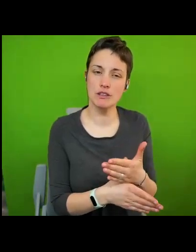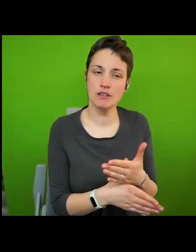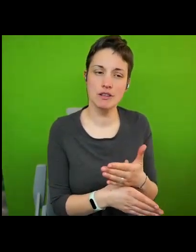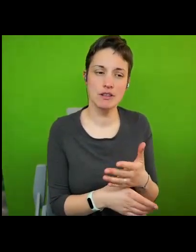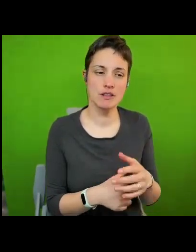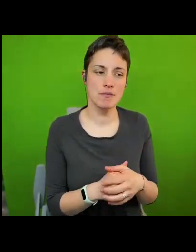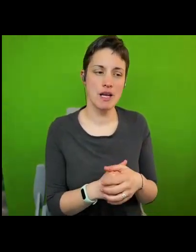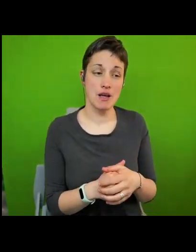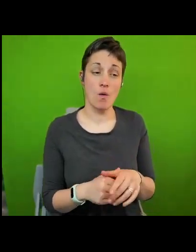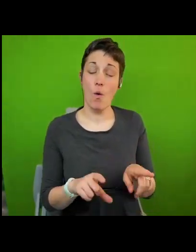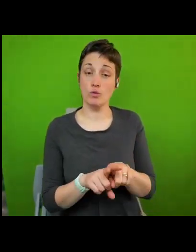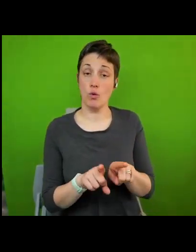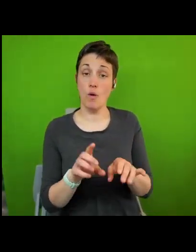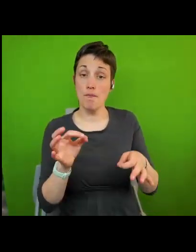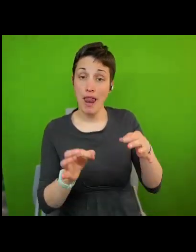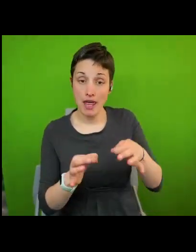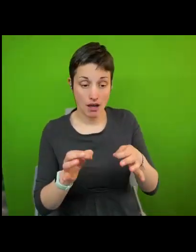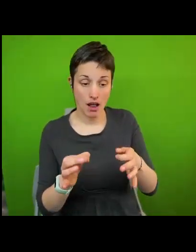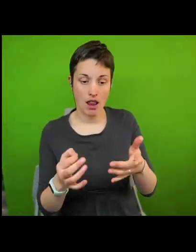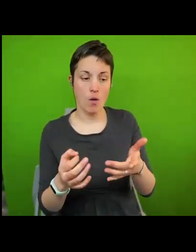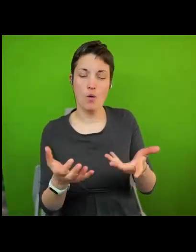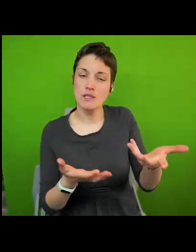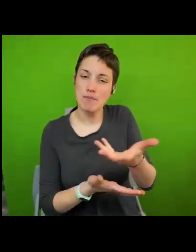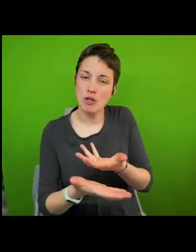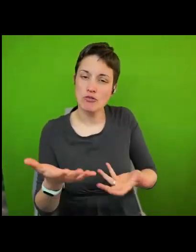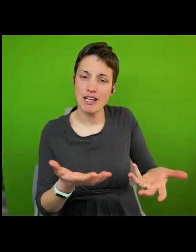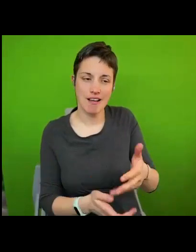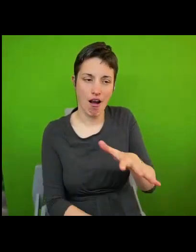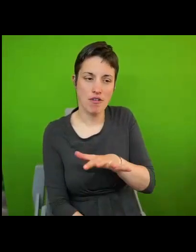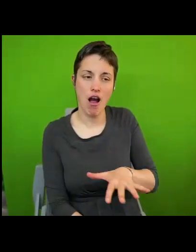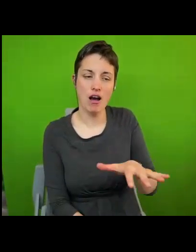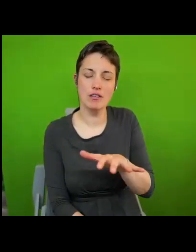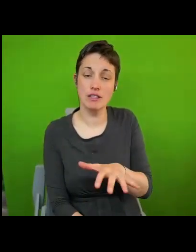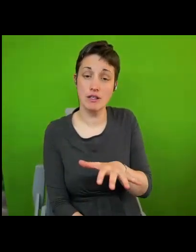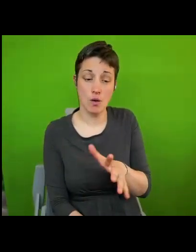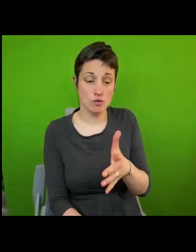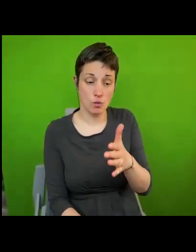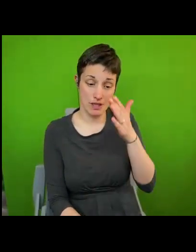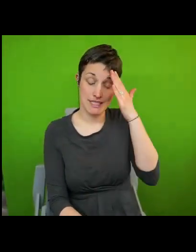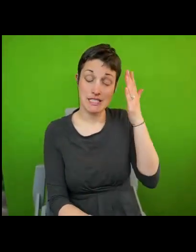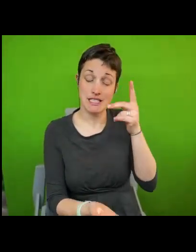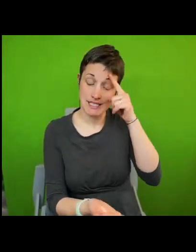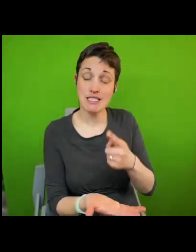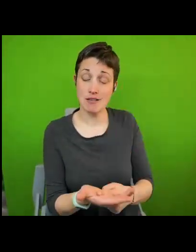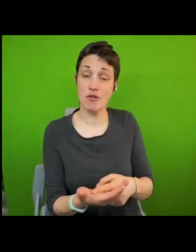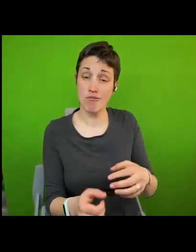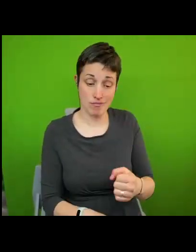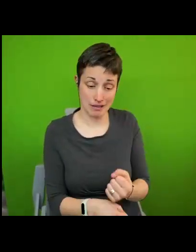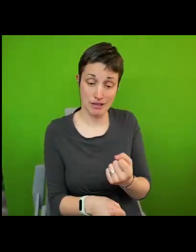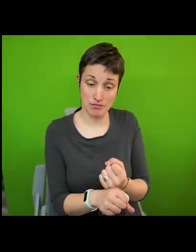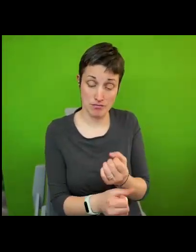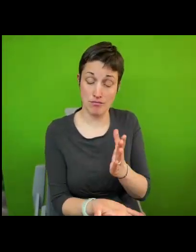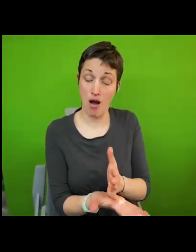arenas or democratic actors in which decision making takes place and